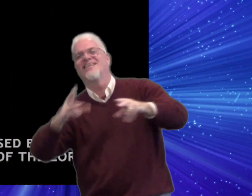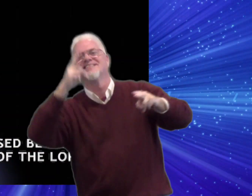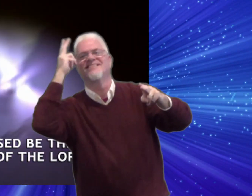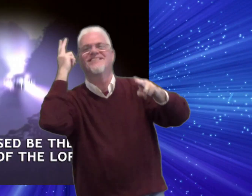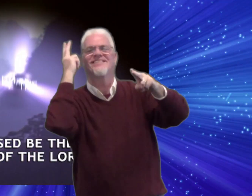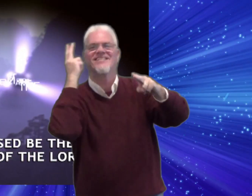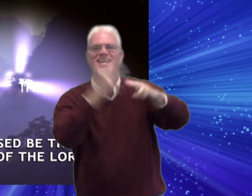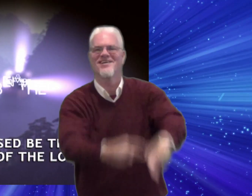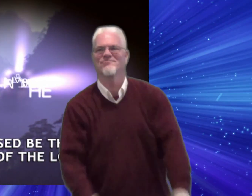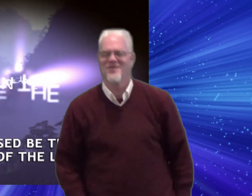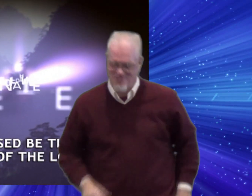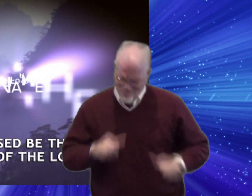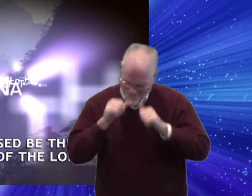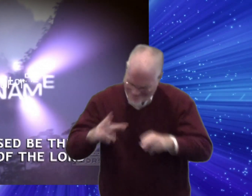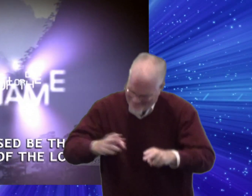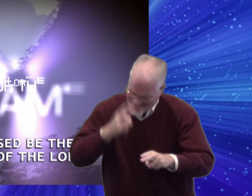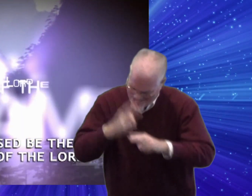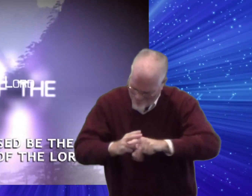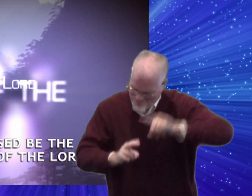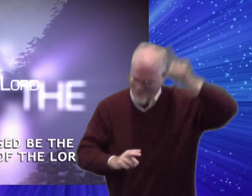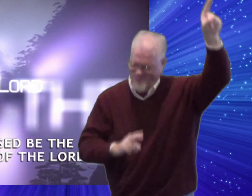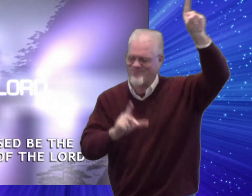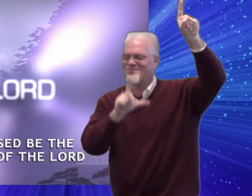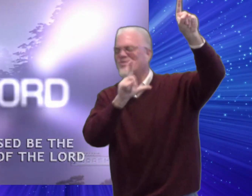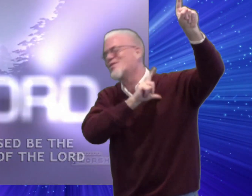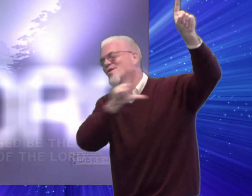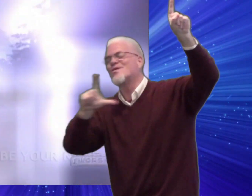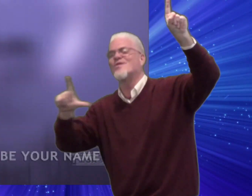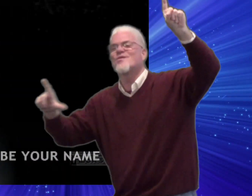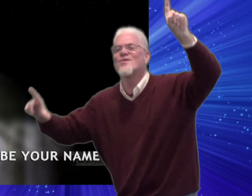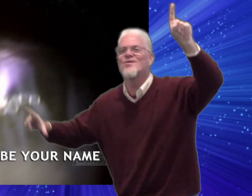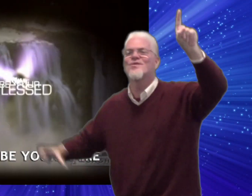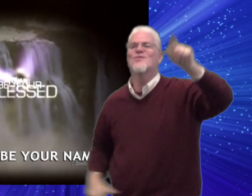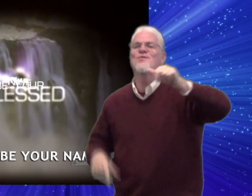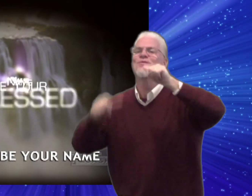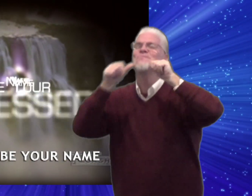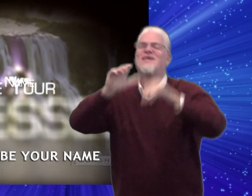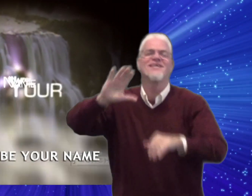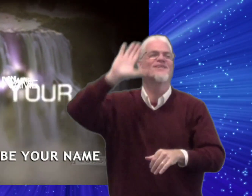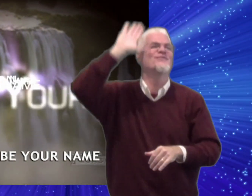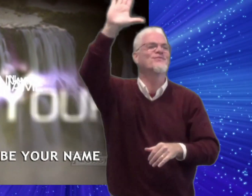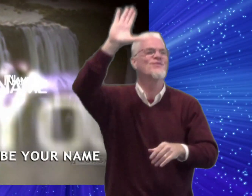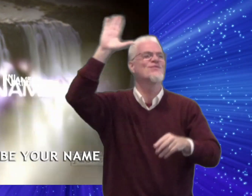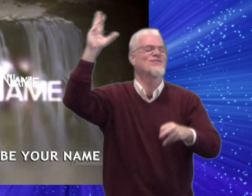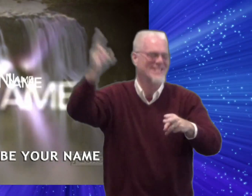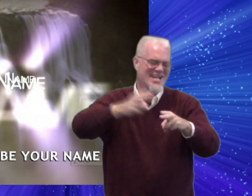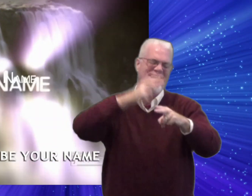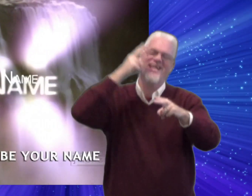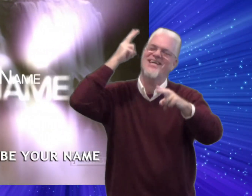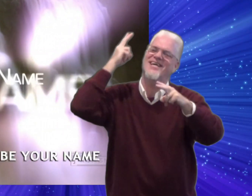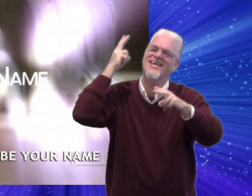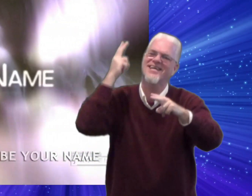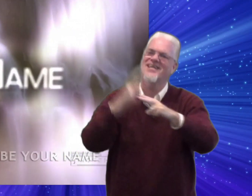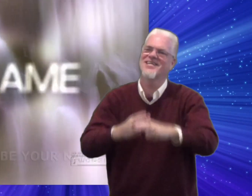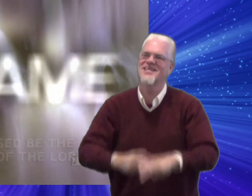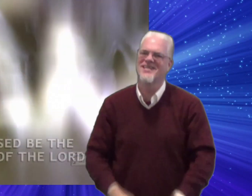Blessed be your name Blessed be your name